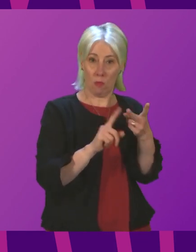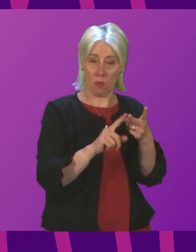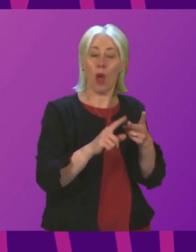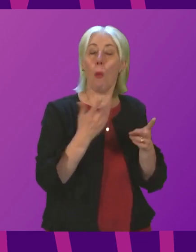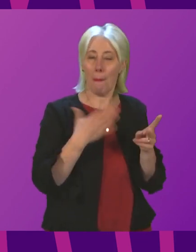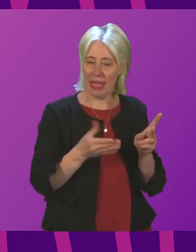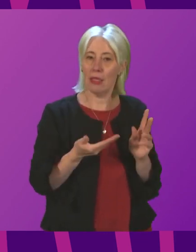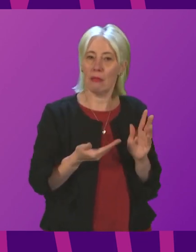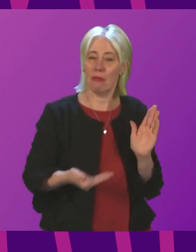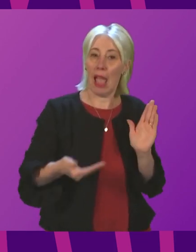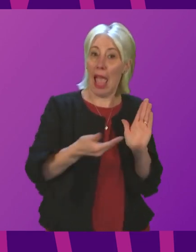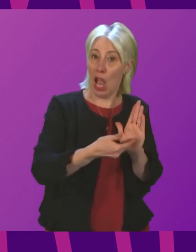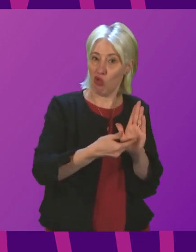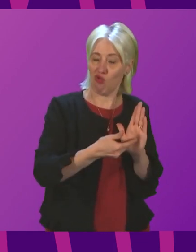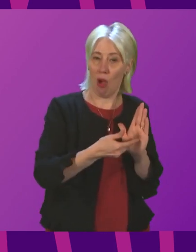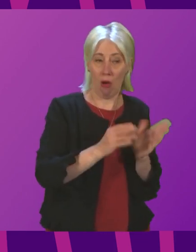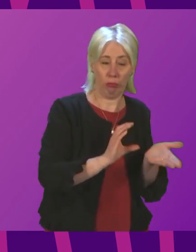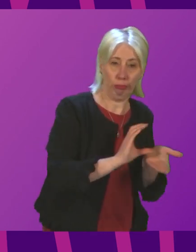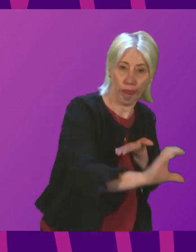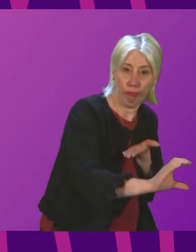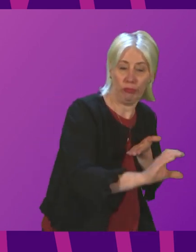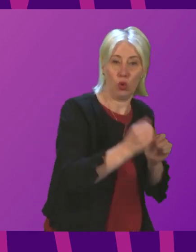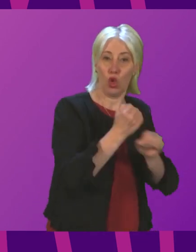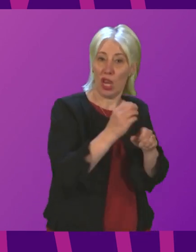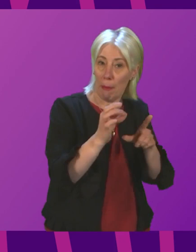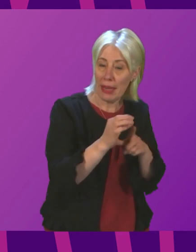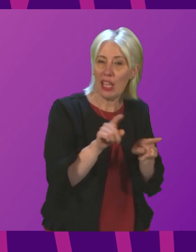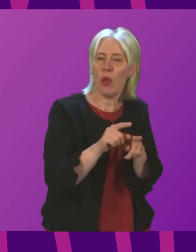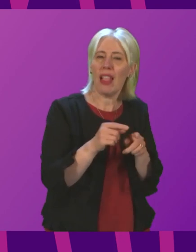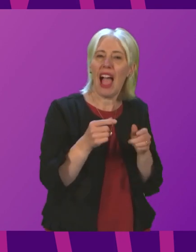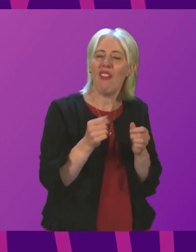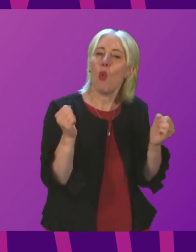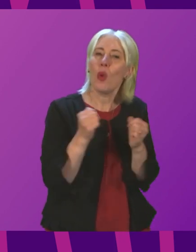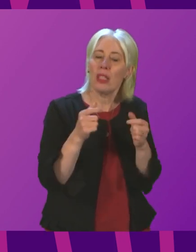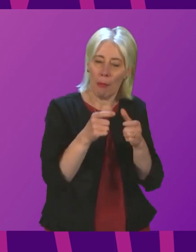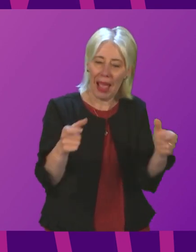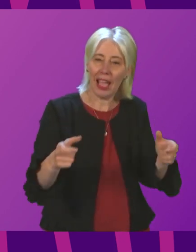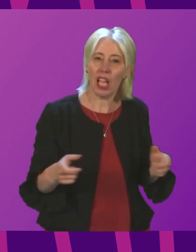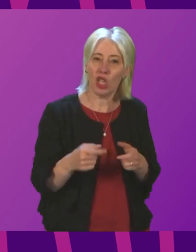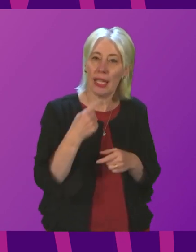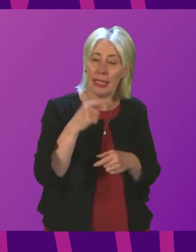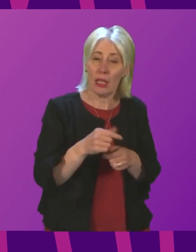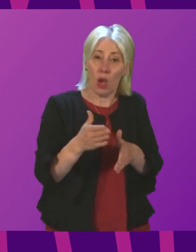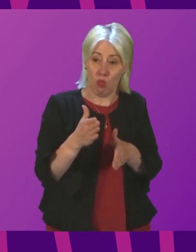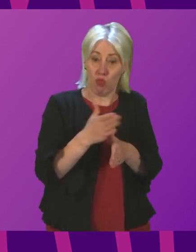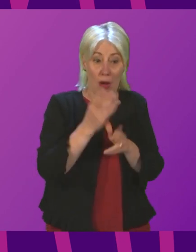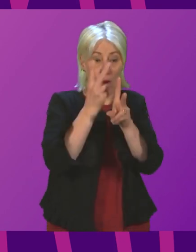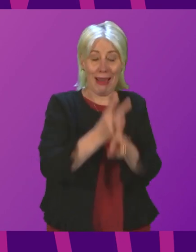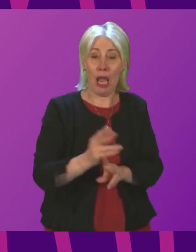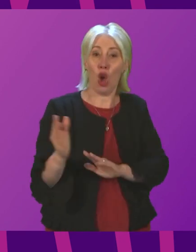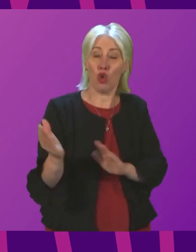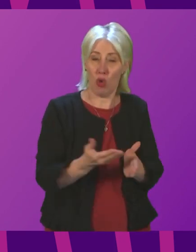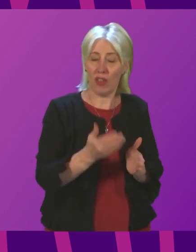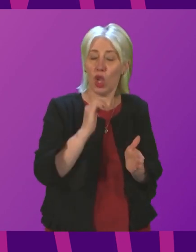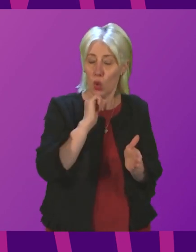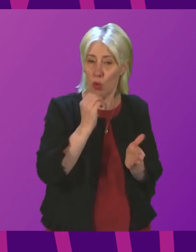given additional funding to GPs. indeed, in my winter package, I announced an additional £28 million for primary care services, to which a portion, of course, will go